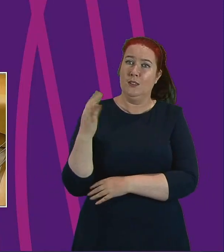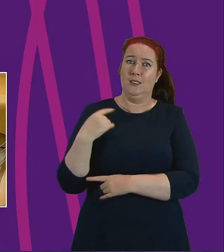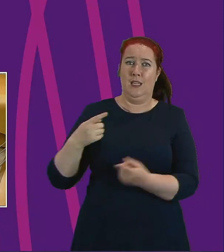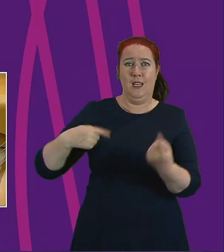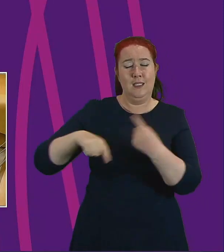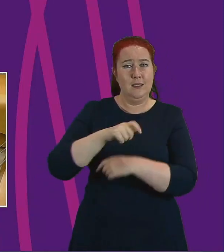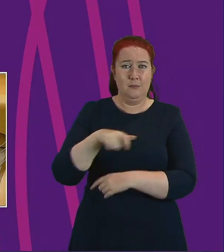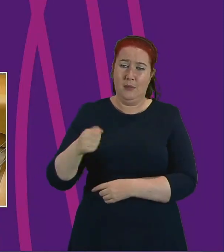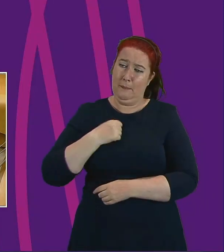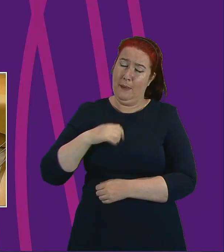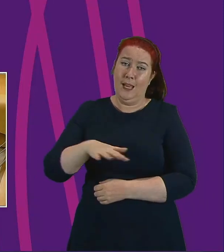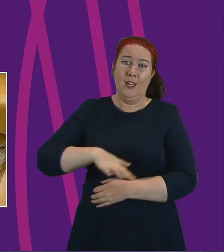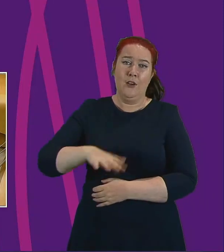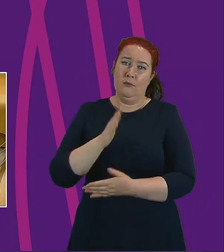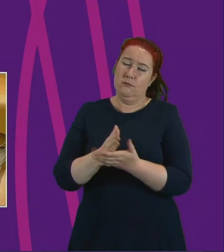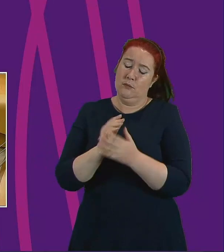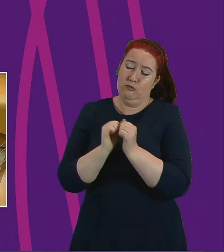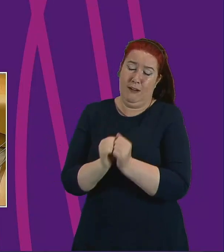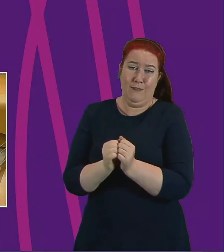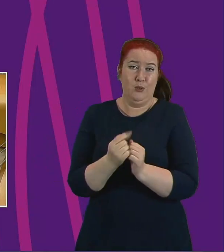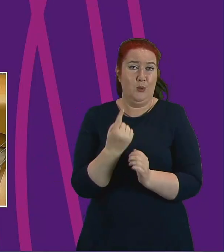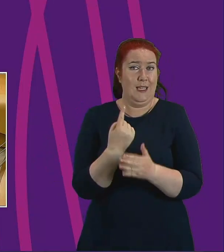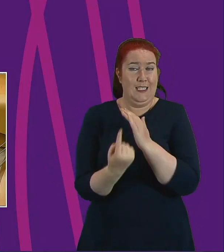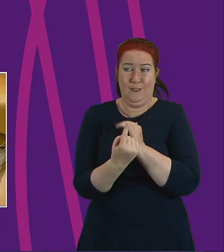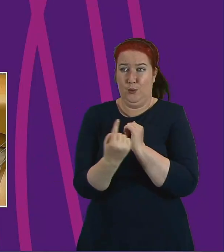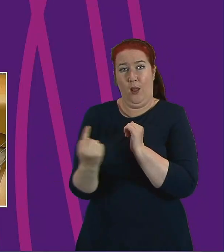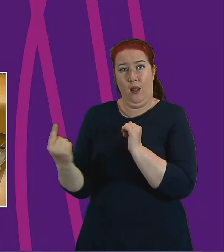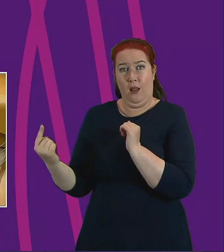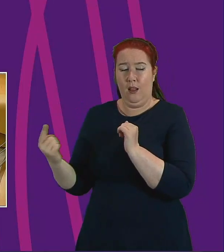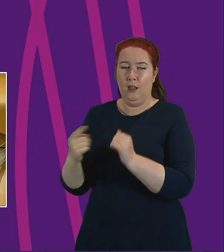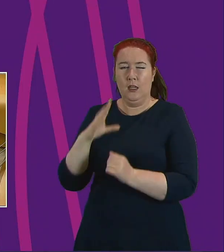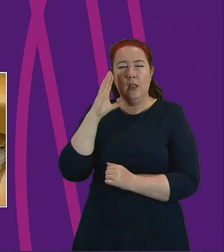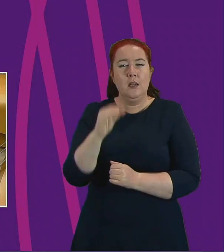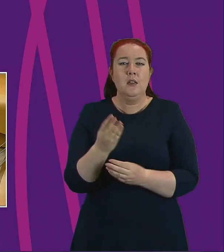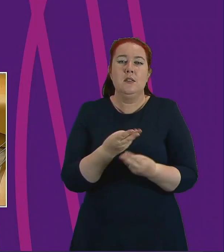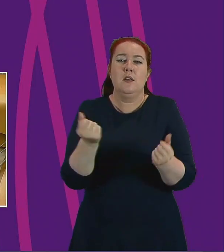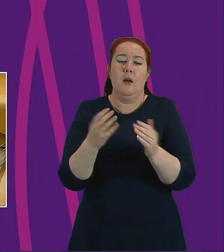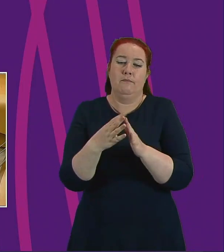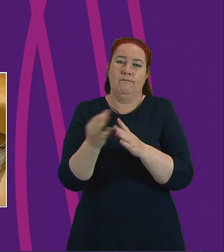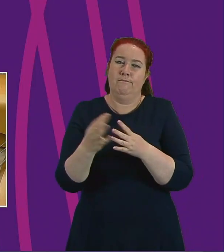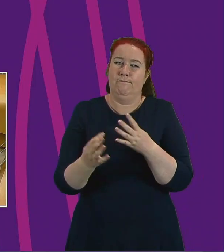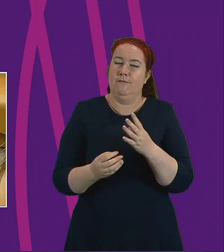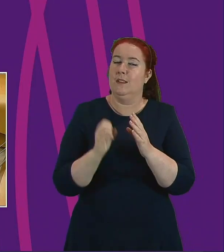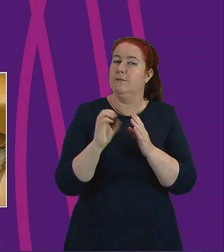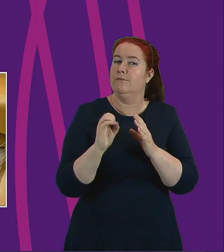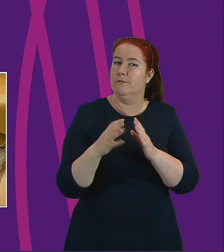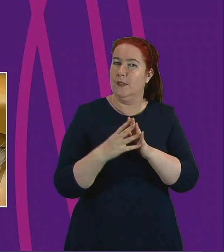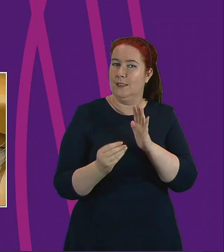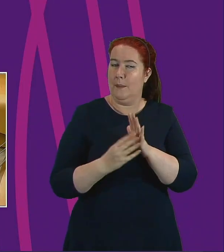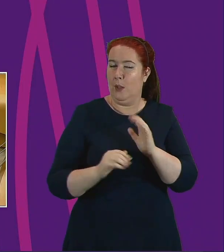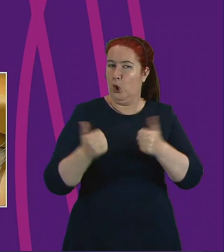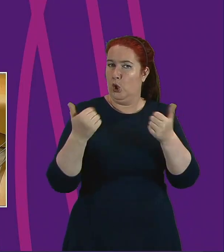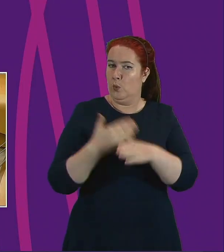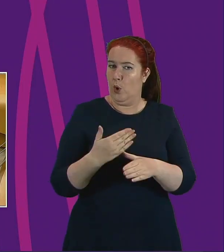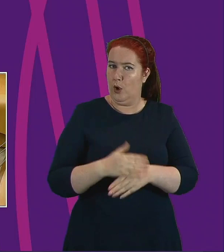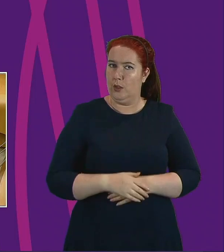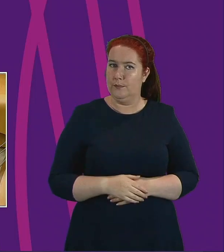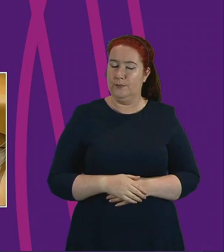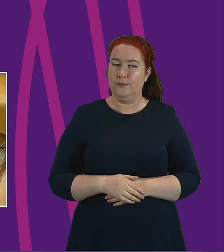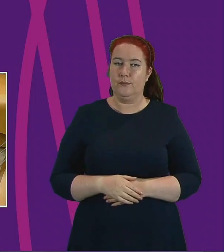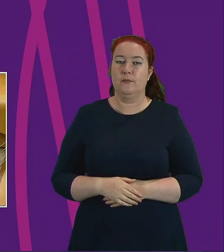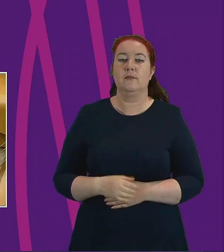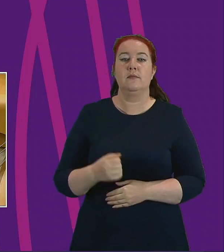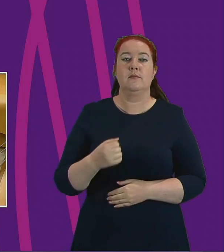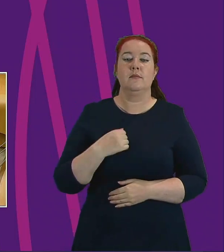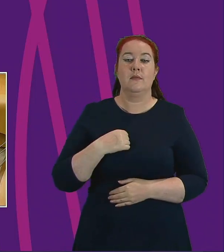grateful to each and every one of them and just provide a snapshot of some good work that's going on. Fullerton Hub in